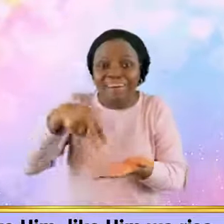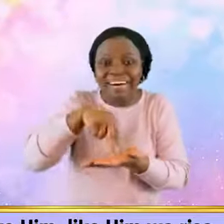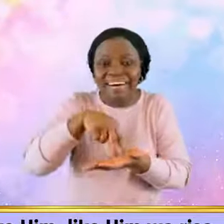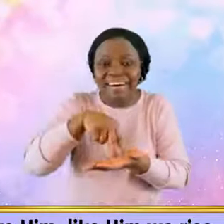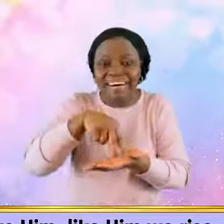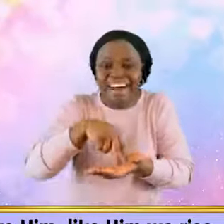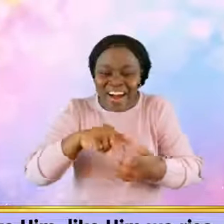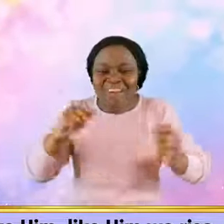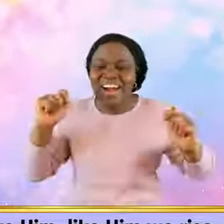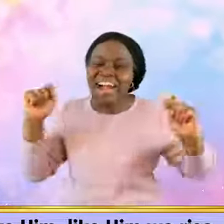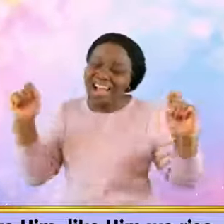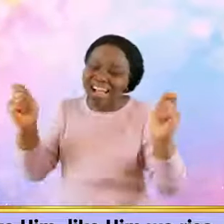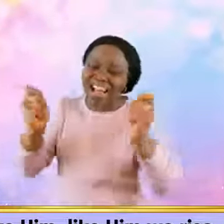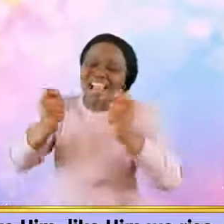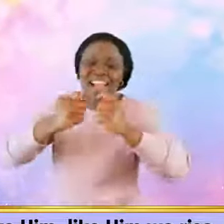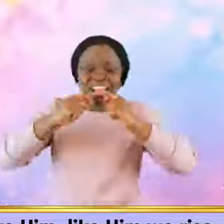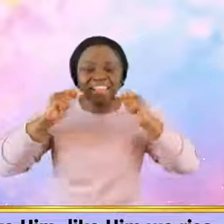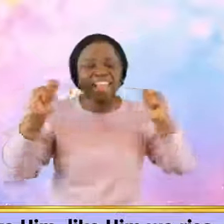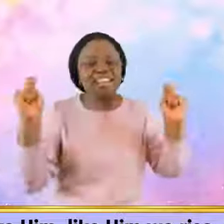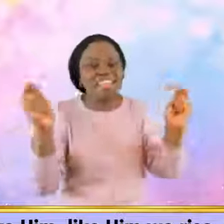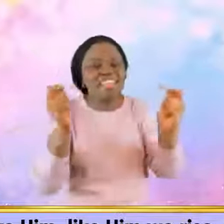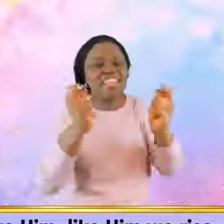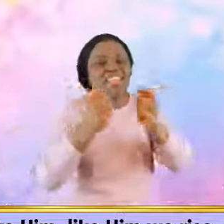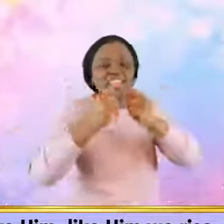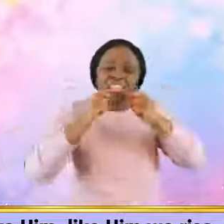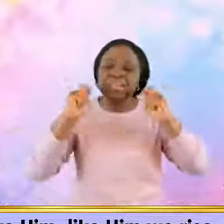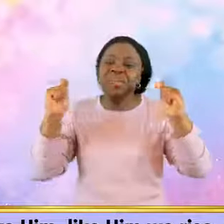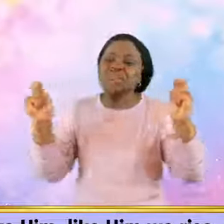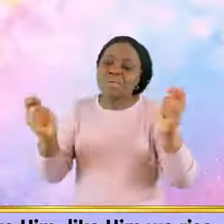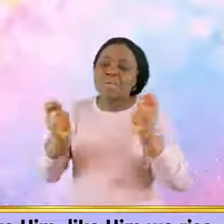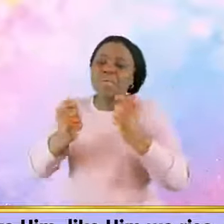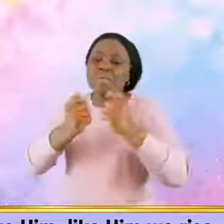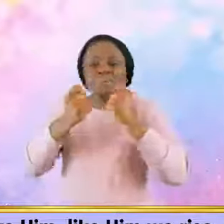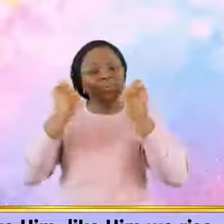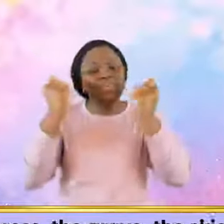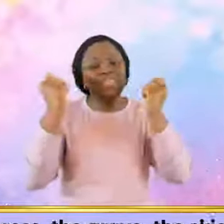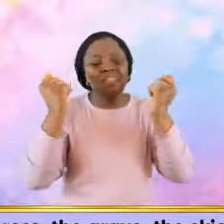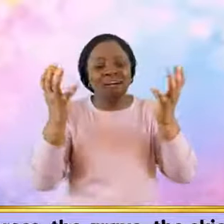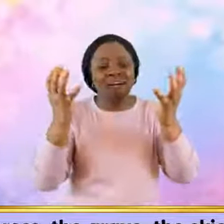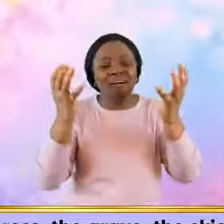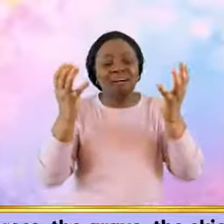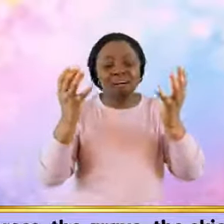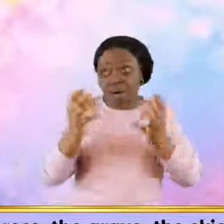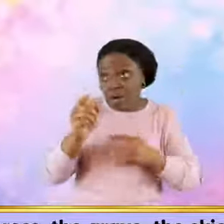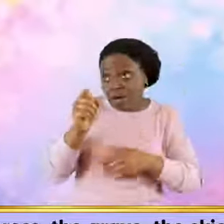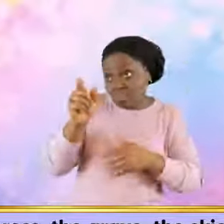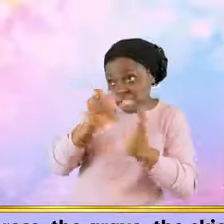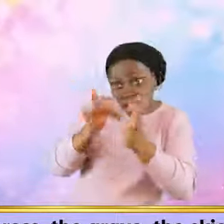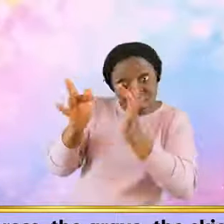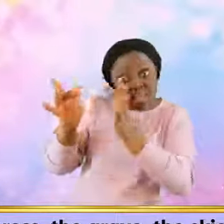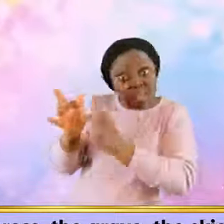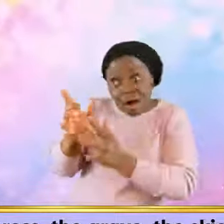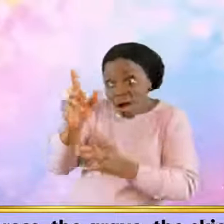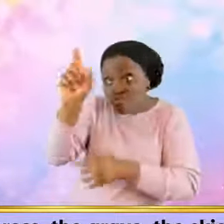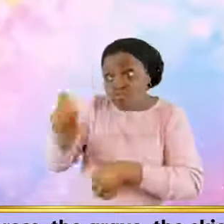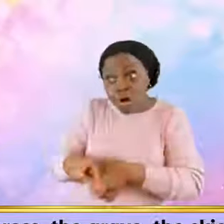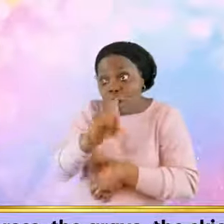Alleluia! 8 Ours the cross, the grave,